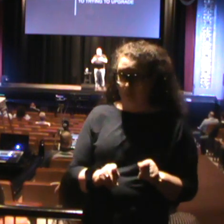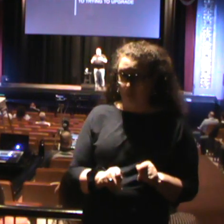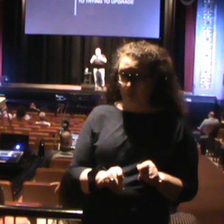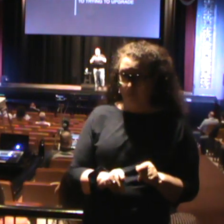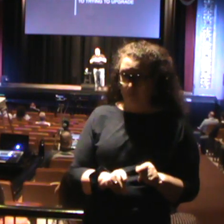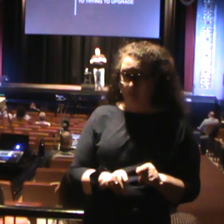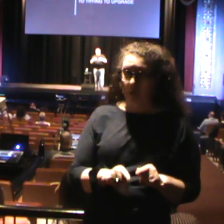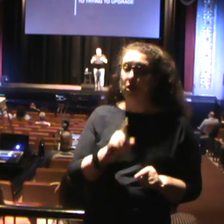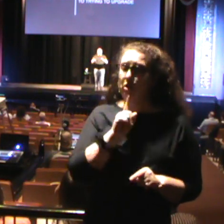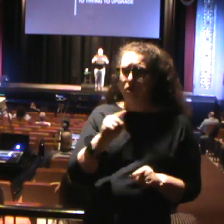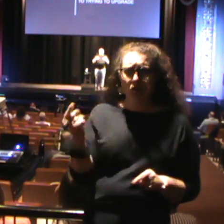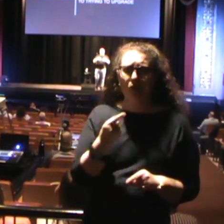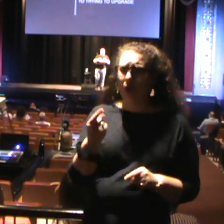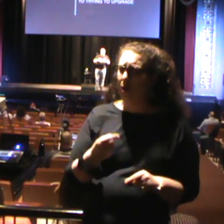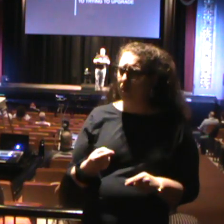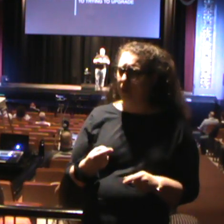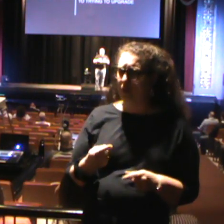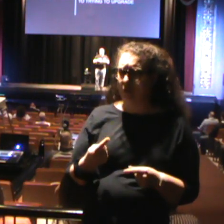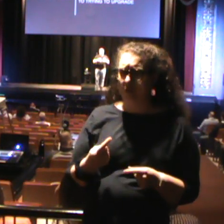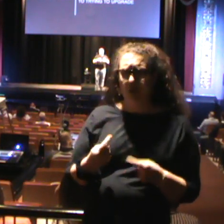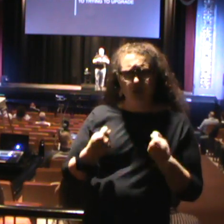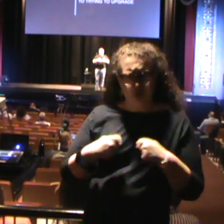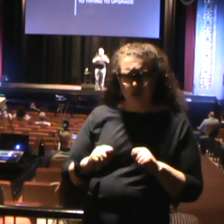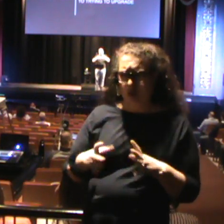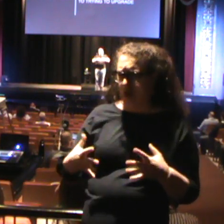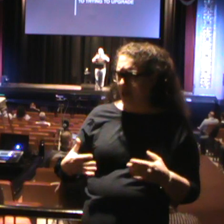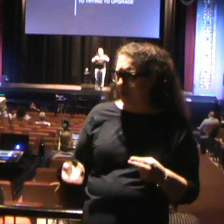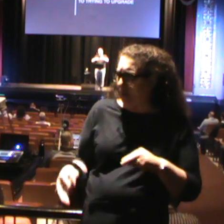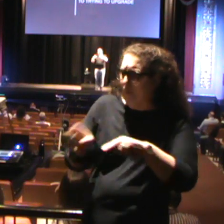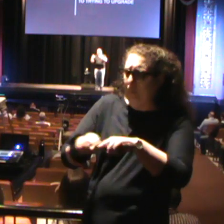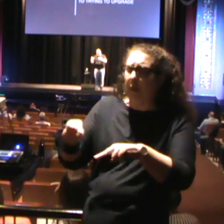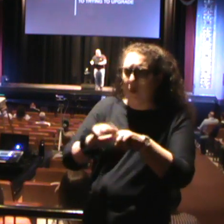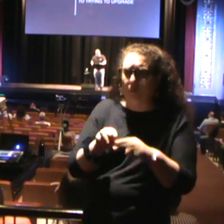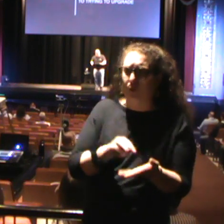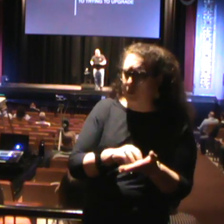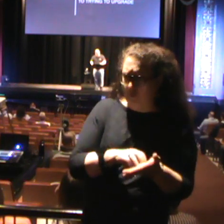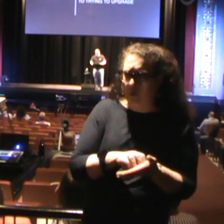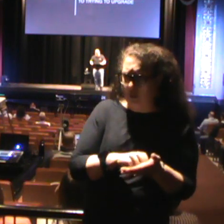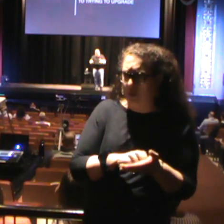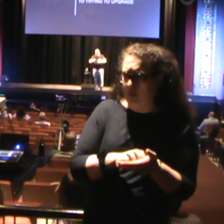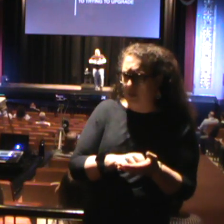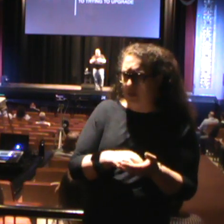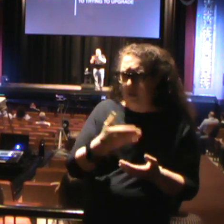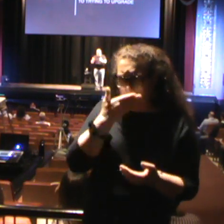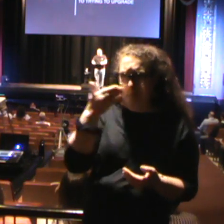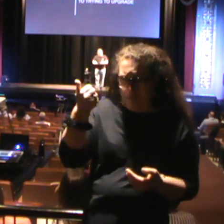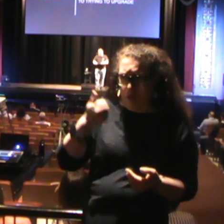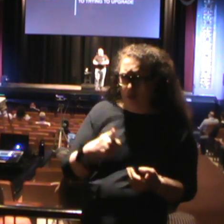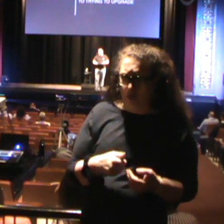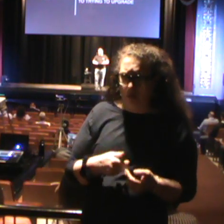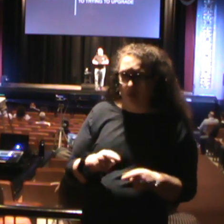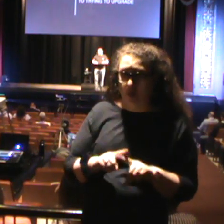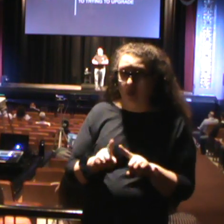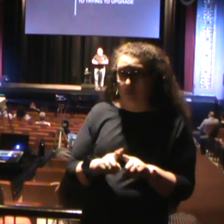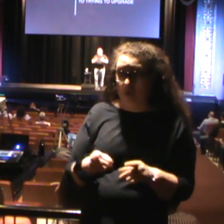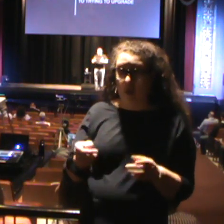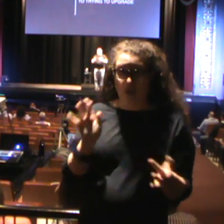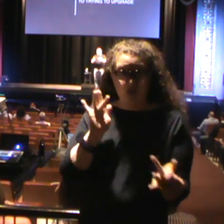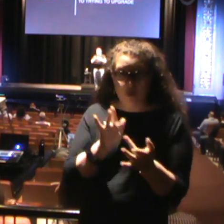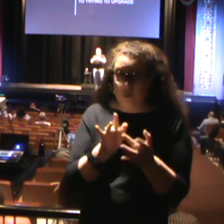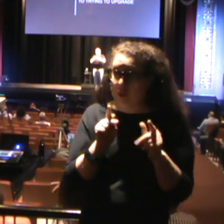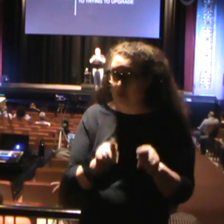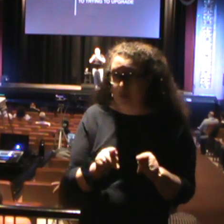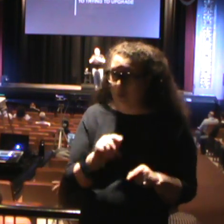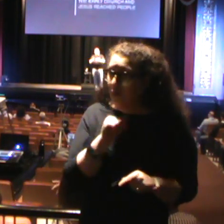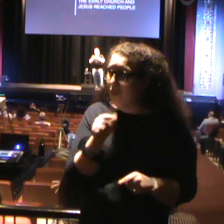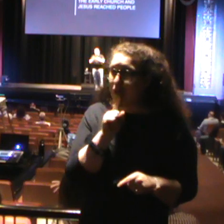should always try to strengthen our weaknesses. We should always try to get better. But when it comes to reaching people, I